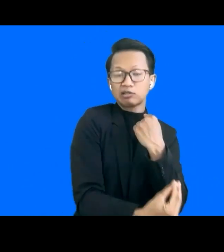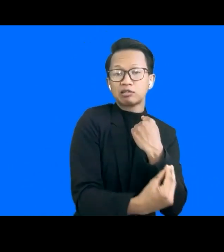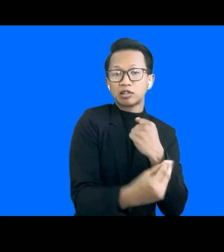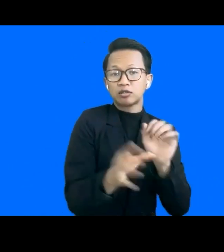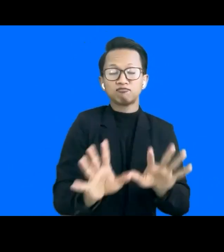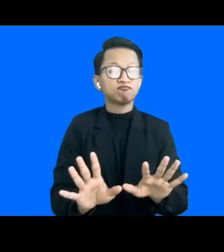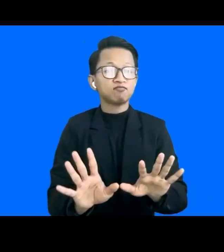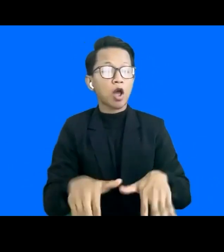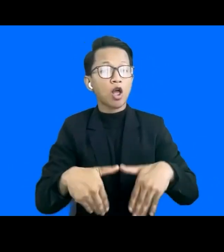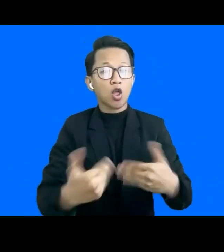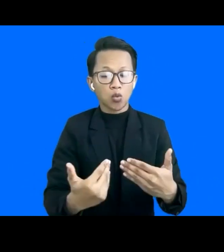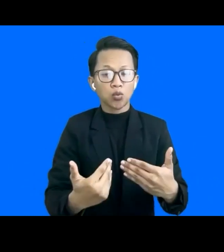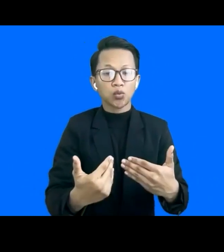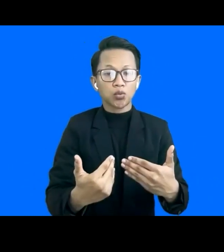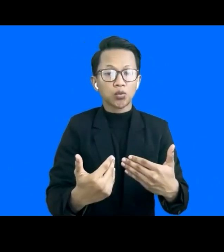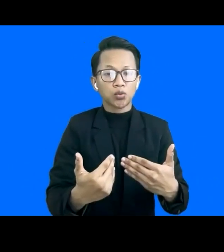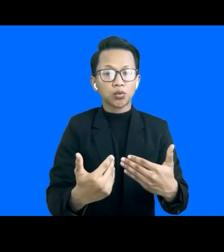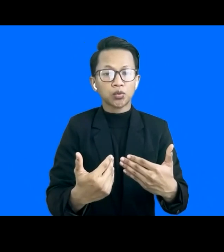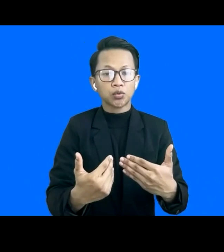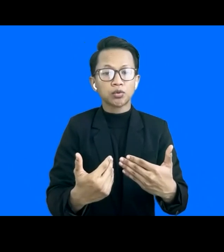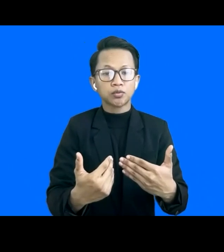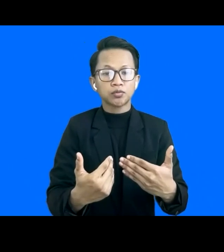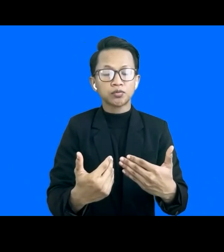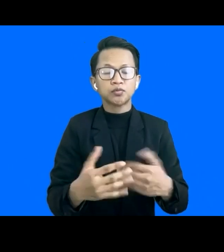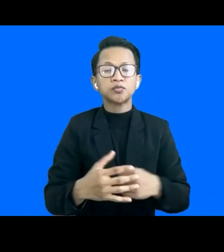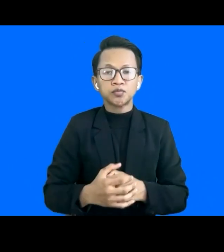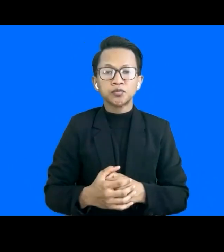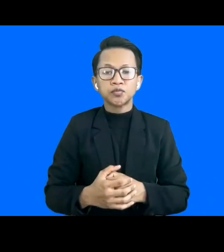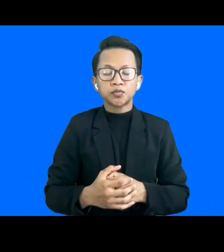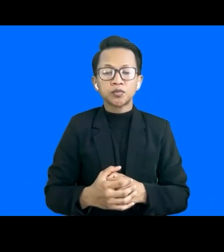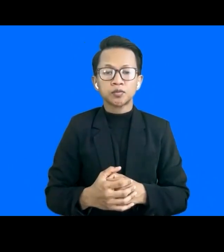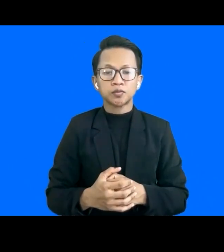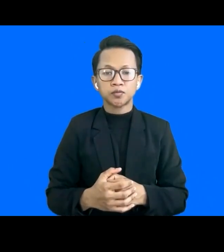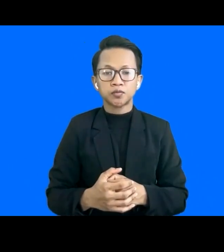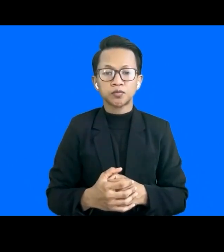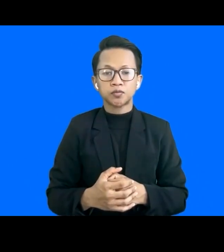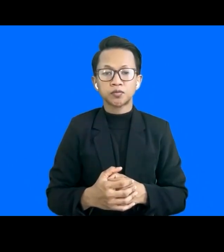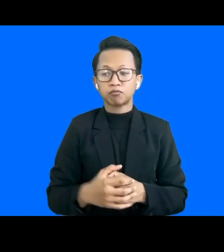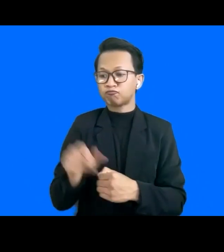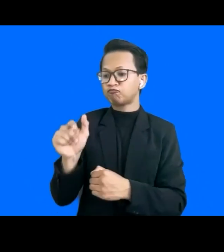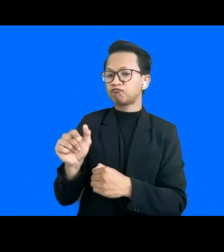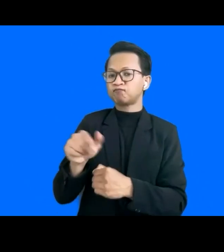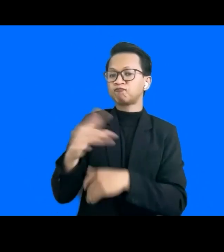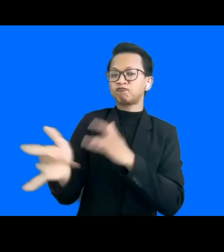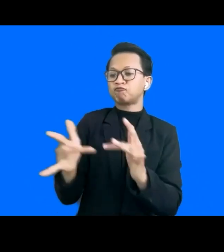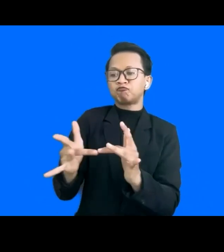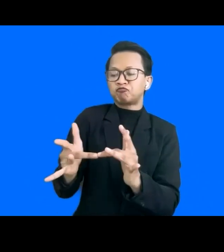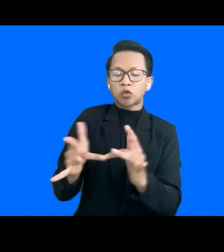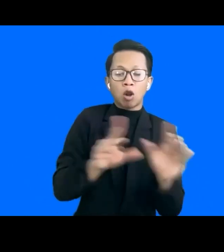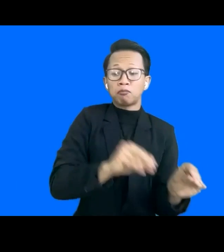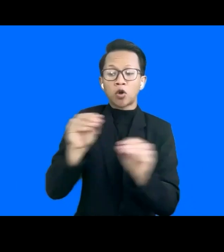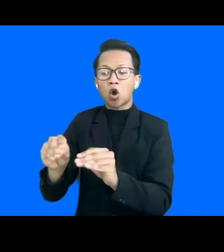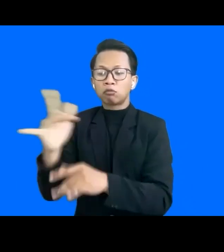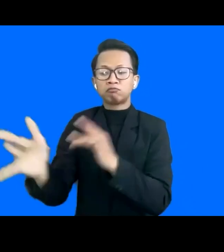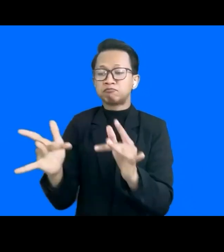absence of audio descriptions of, you know, the visual content. So even if you move into an online realm, what happens? You know,